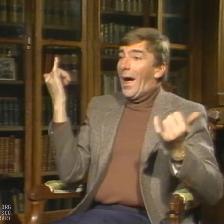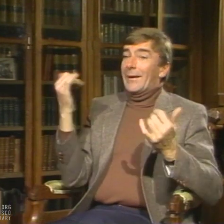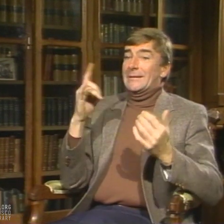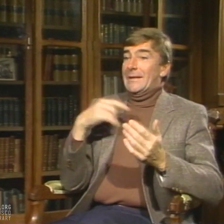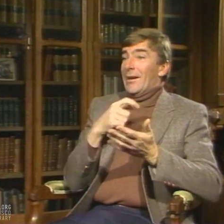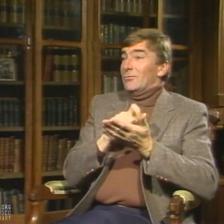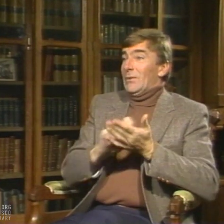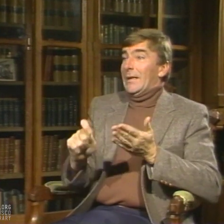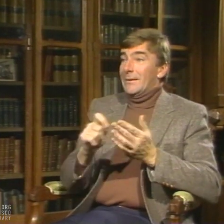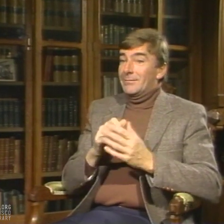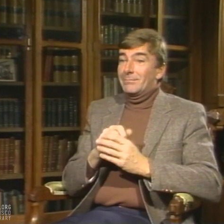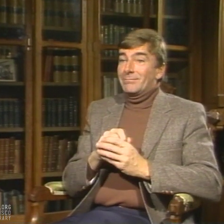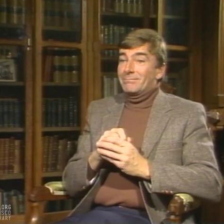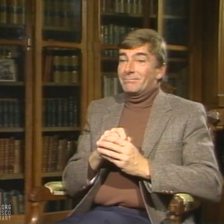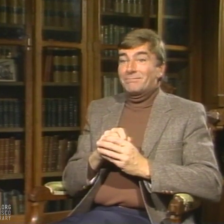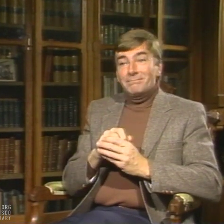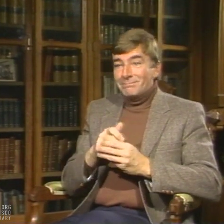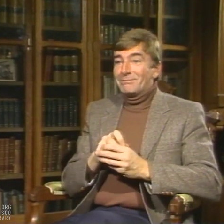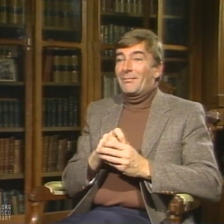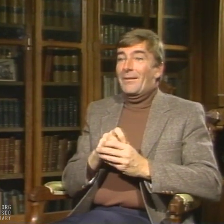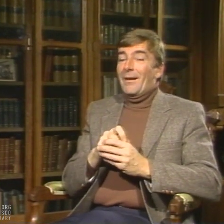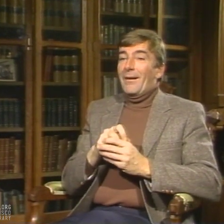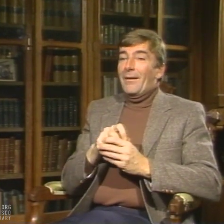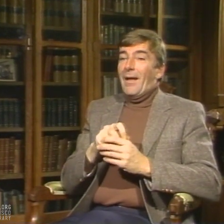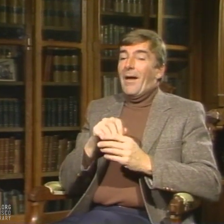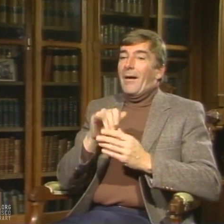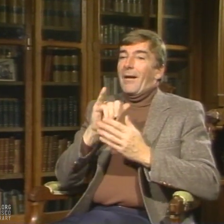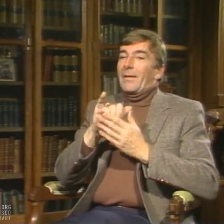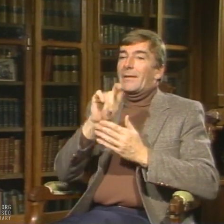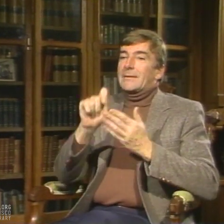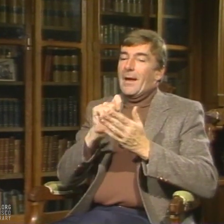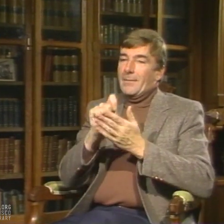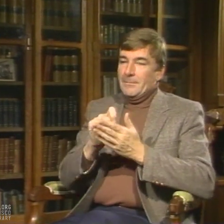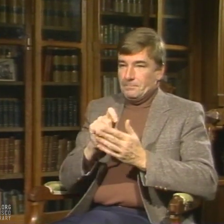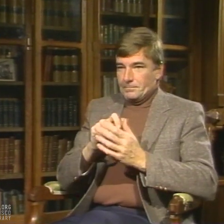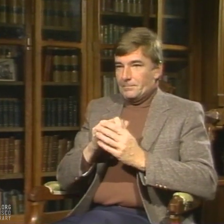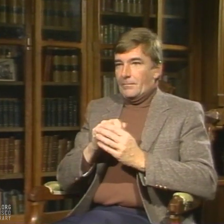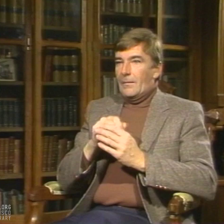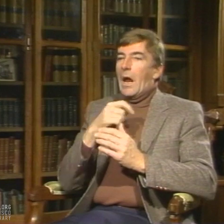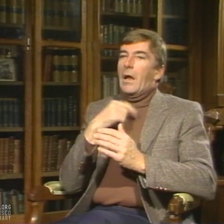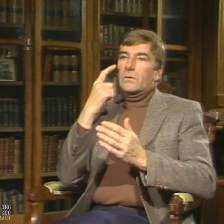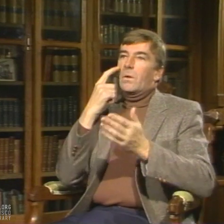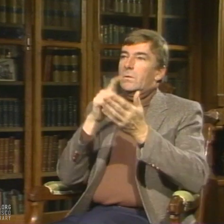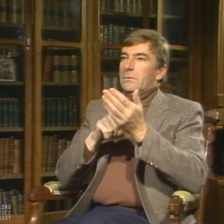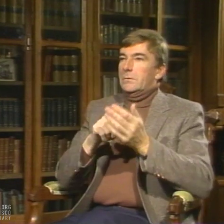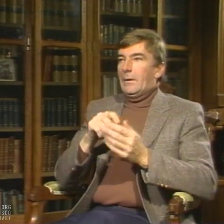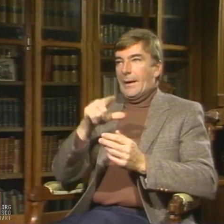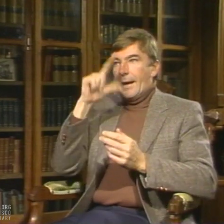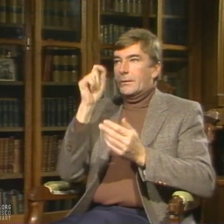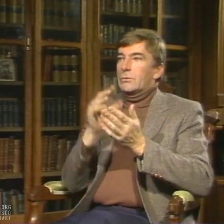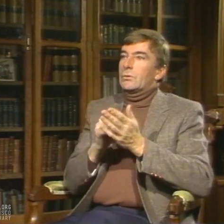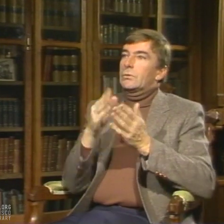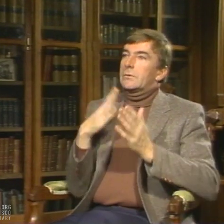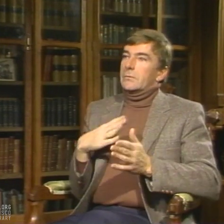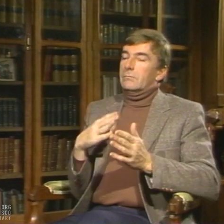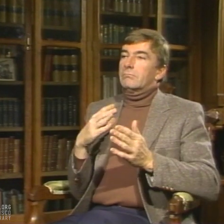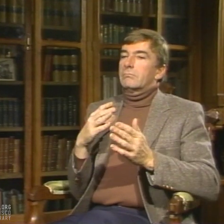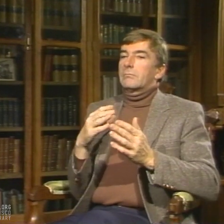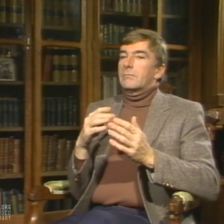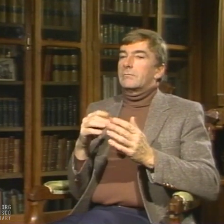I wrote Sign Me, Alice, because I began noticing that the styles of communication were so varied among the